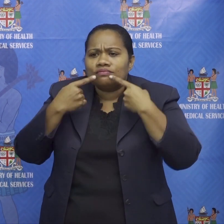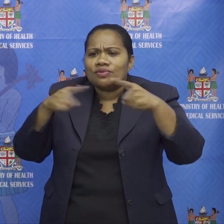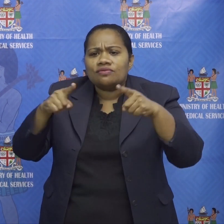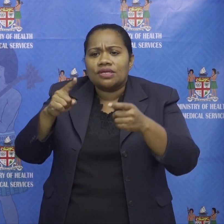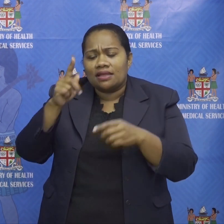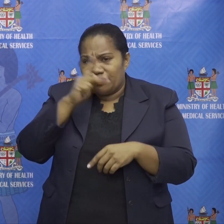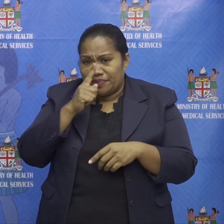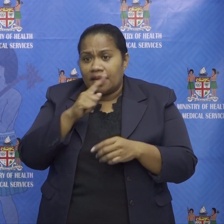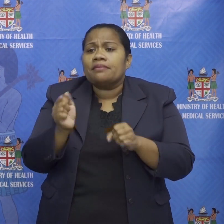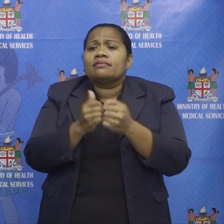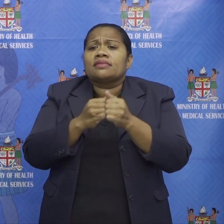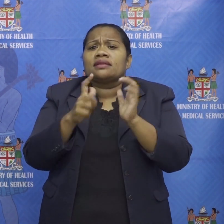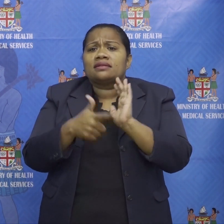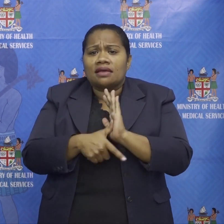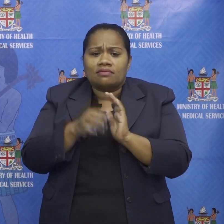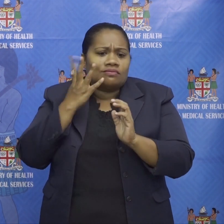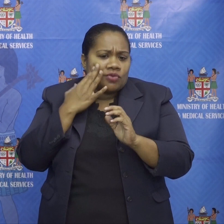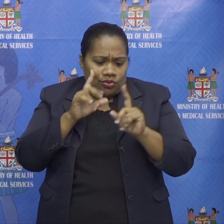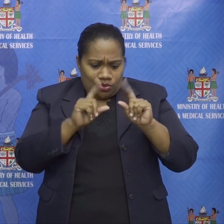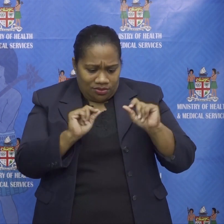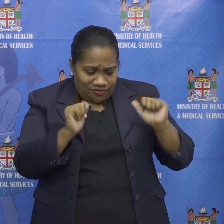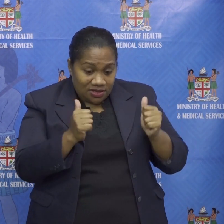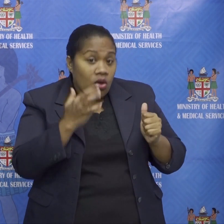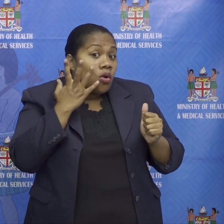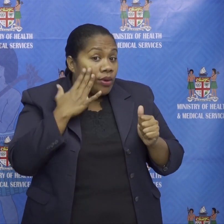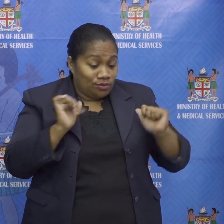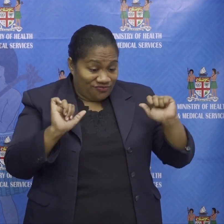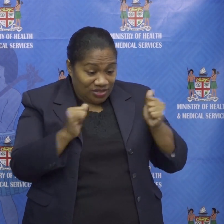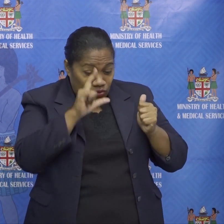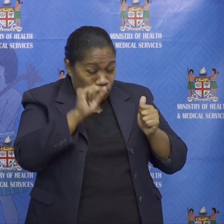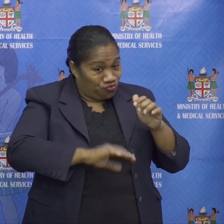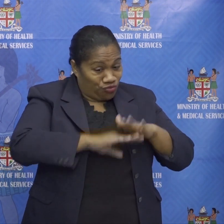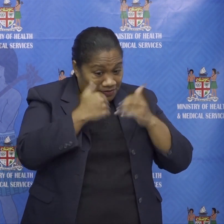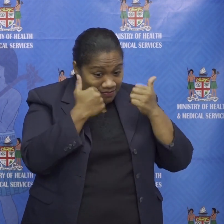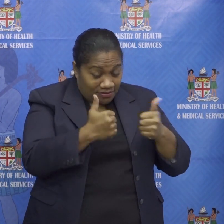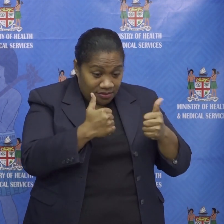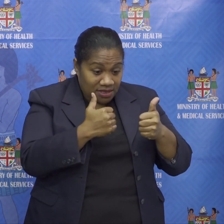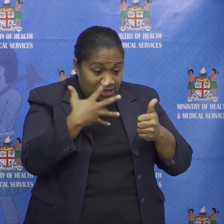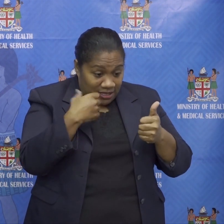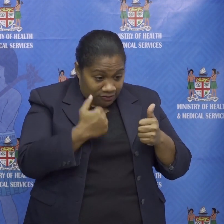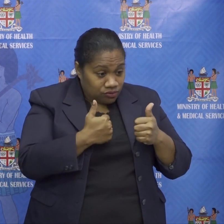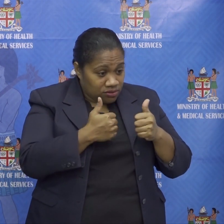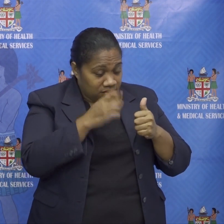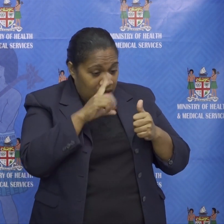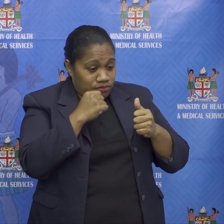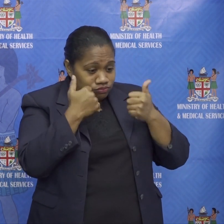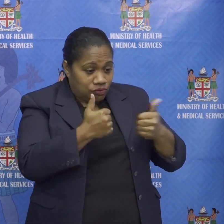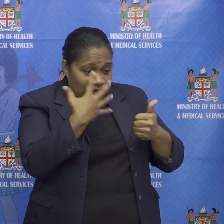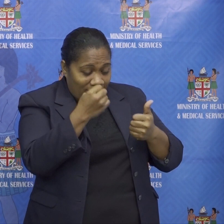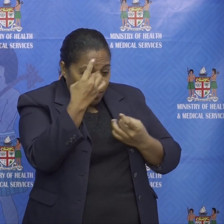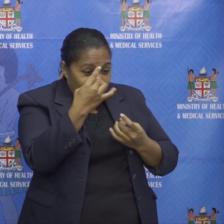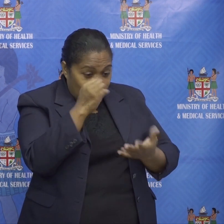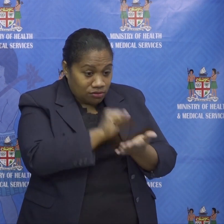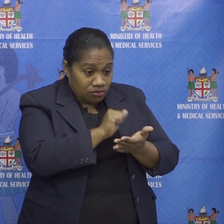have done that's after we have done it completely and we know that it's firmed up then we announce it it's not like we i'm announcing